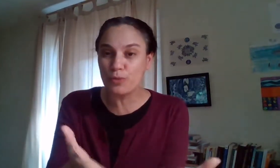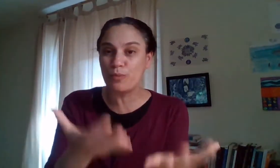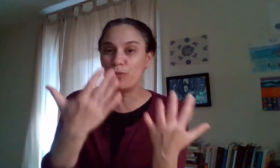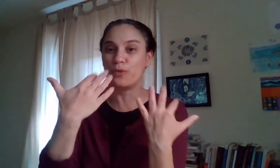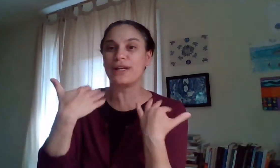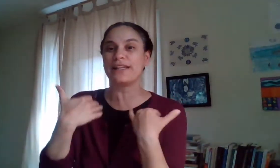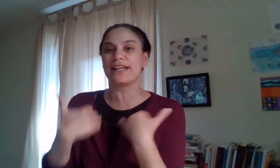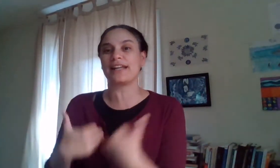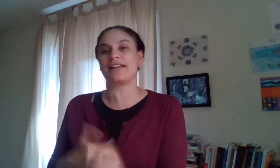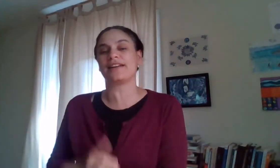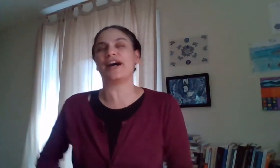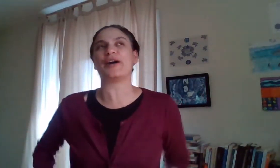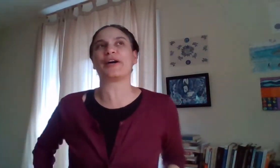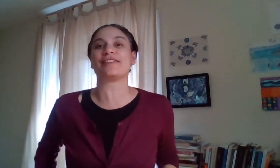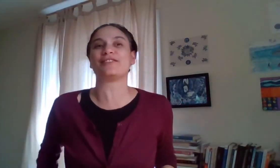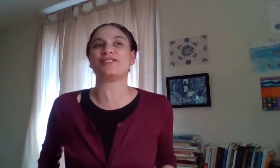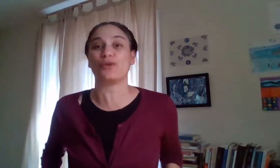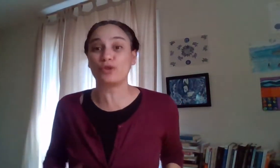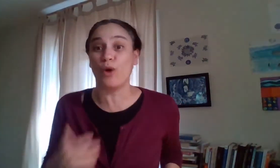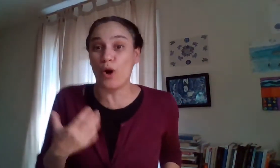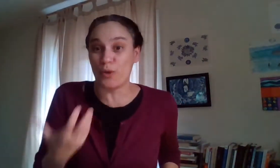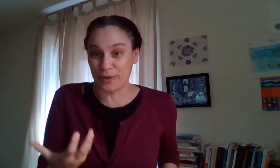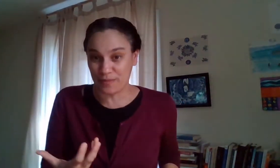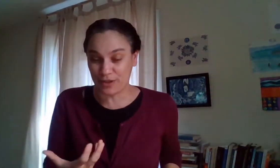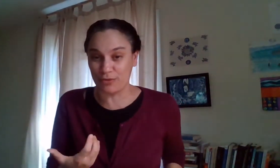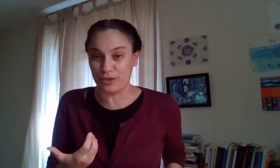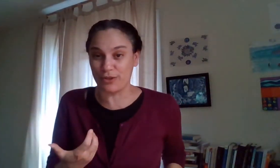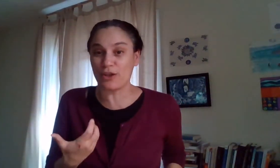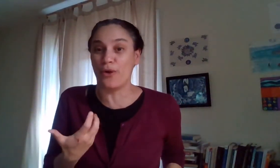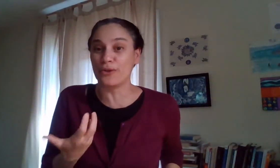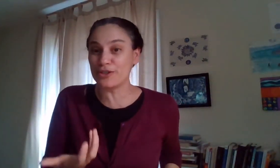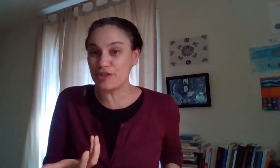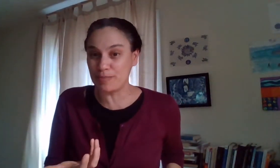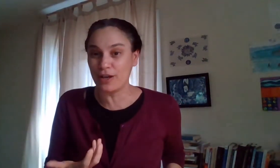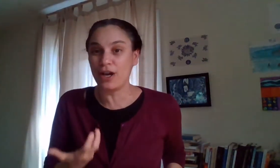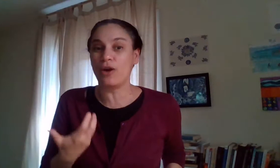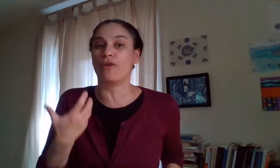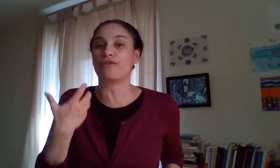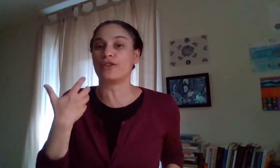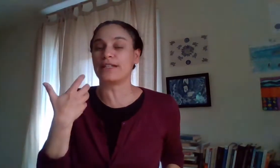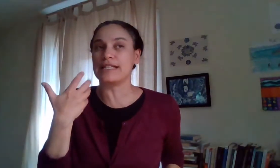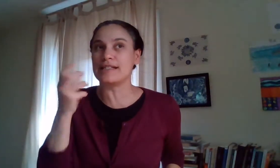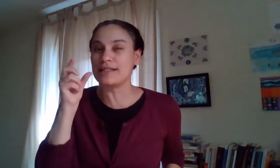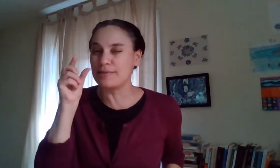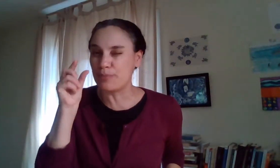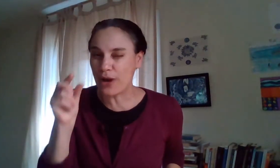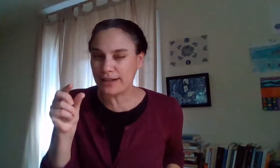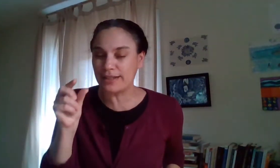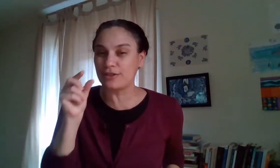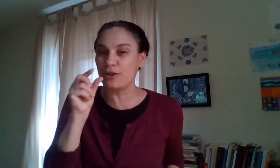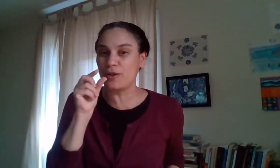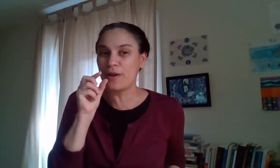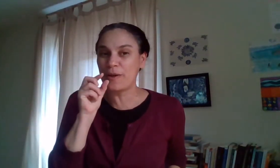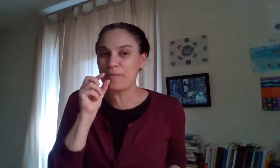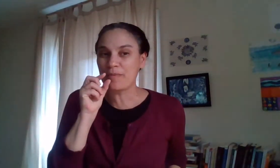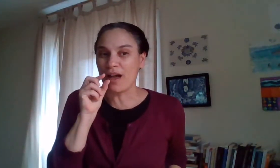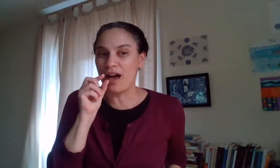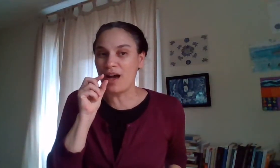really can uh get you know to own to to get ownership over these practical um